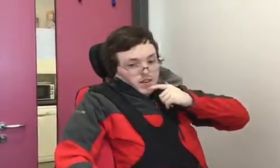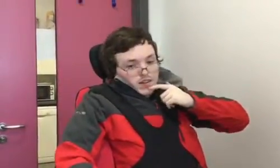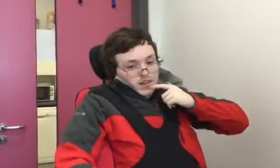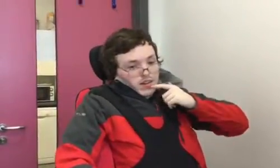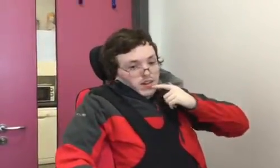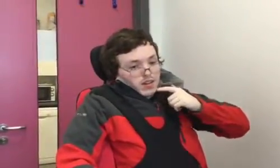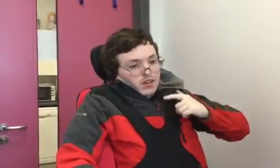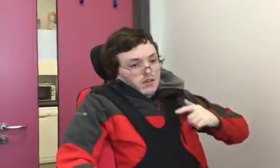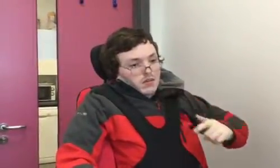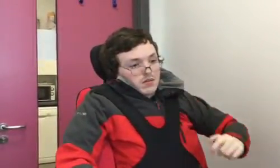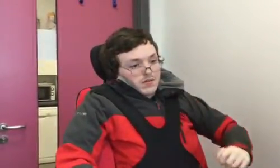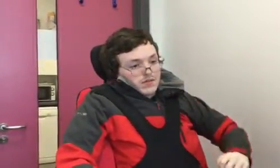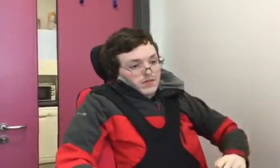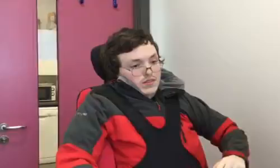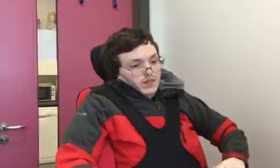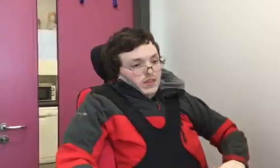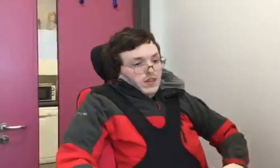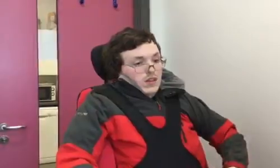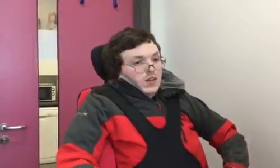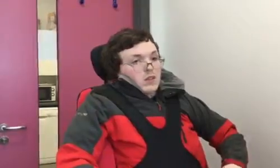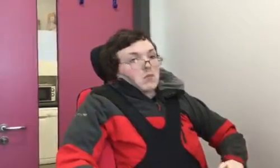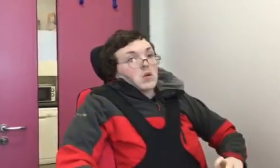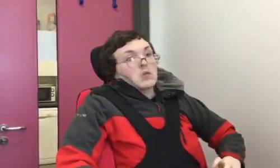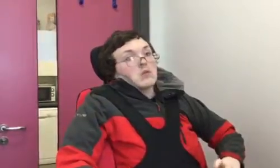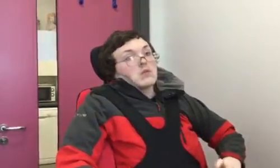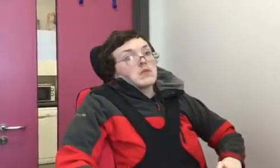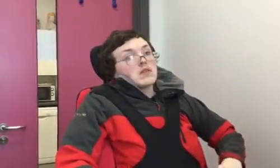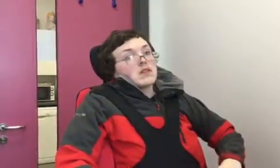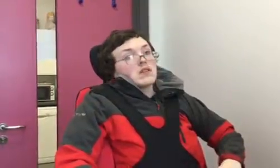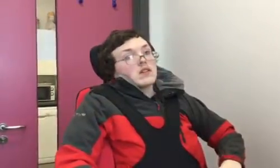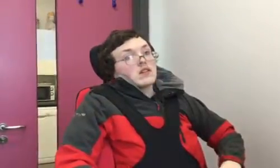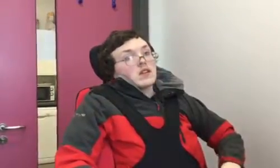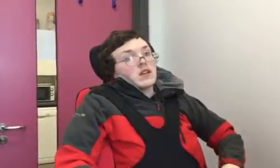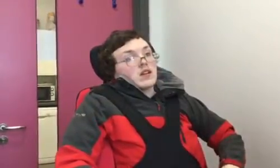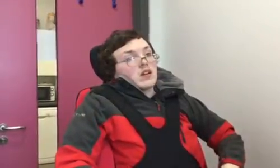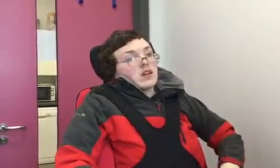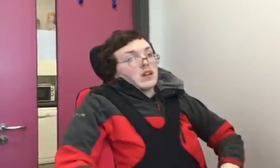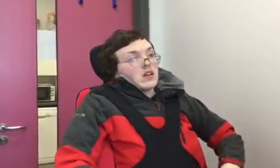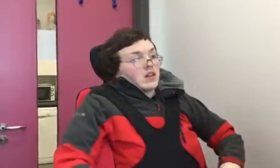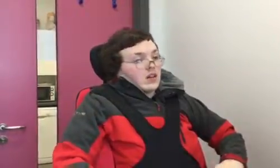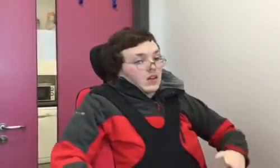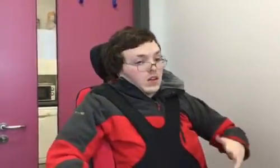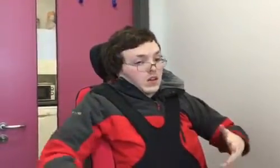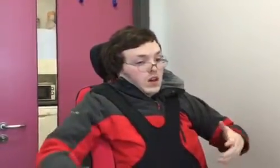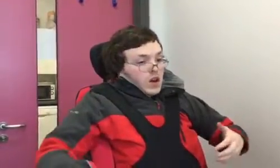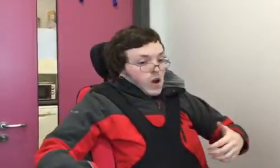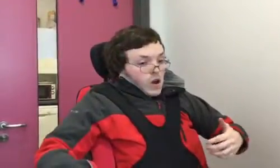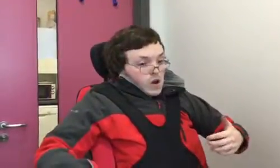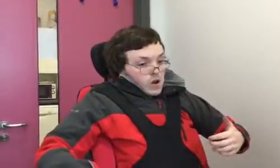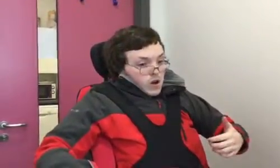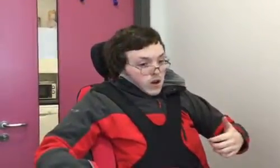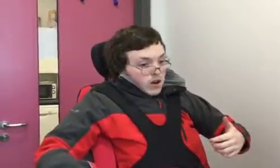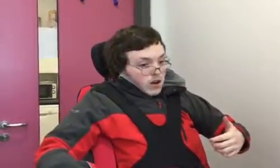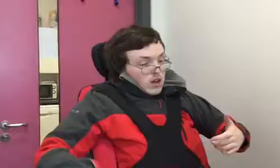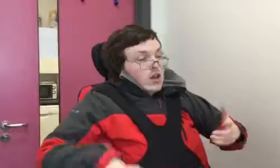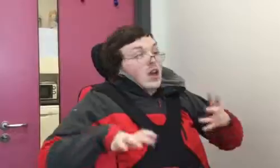And tell me a little bit about what Specialist Colleges enable people to do after they leave college.